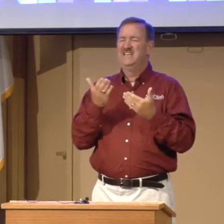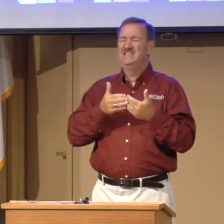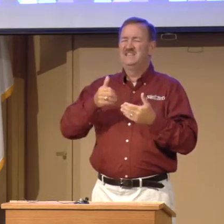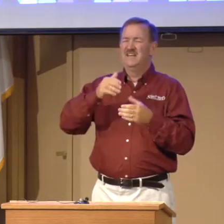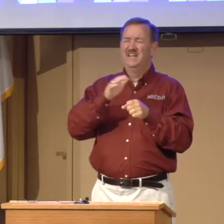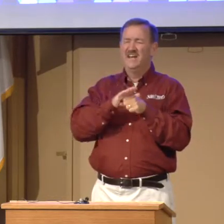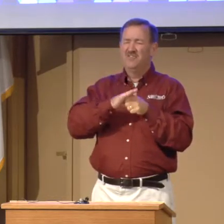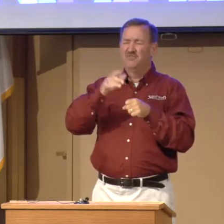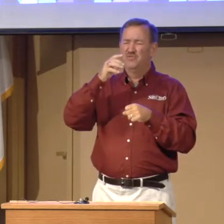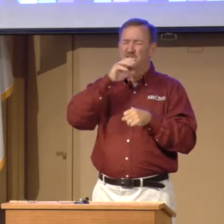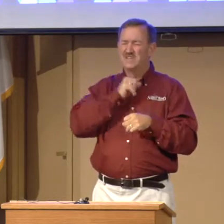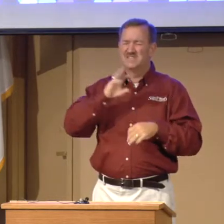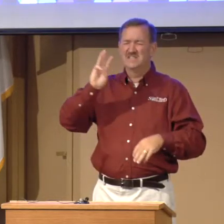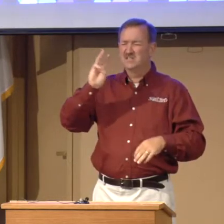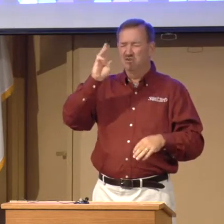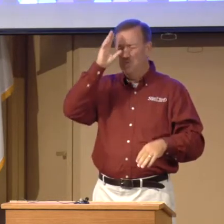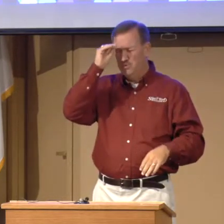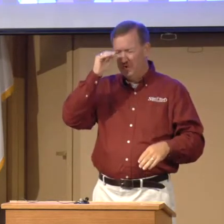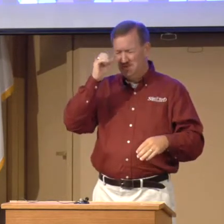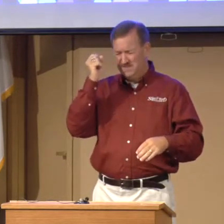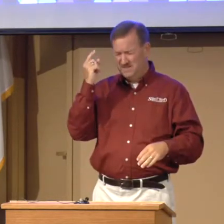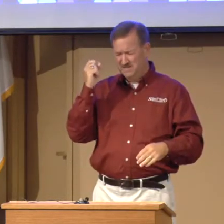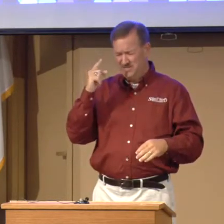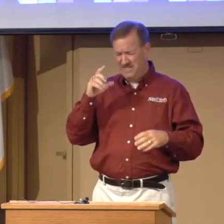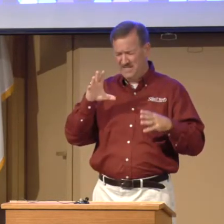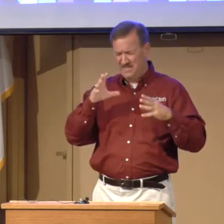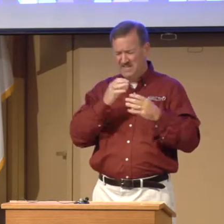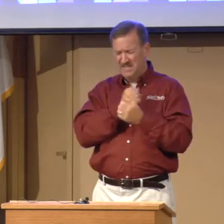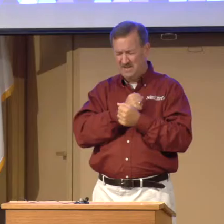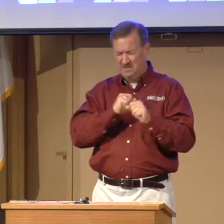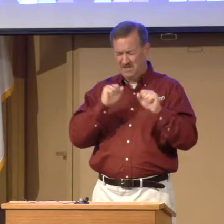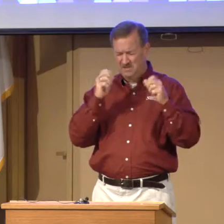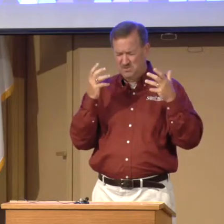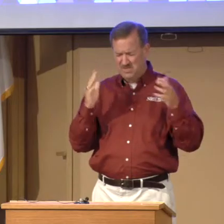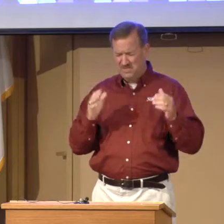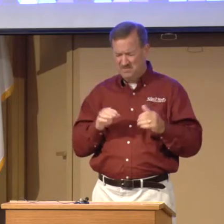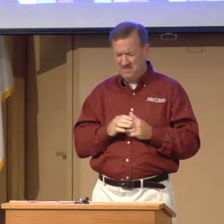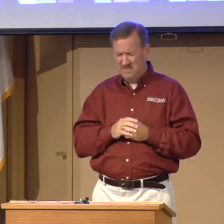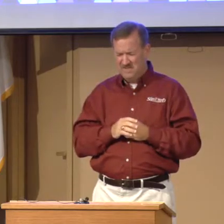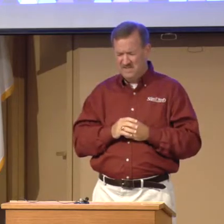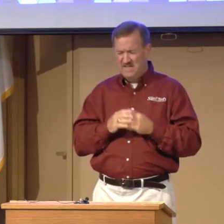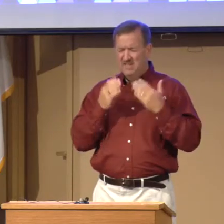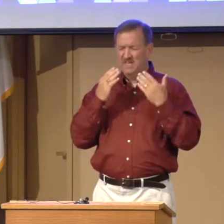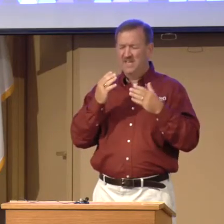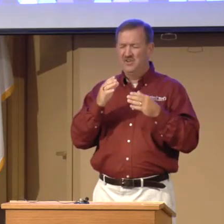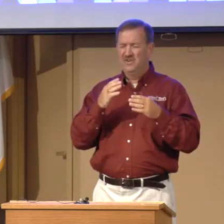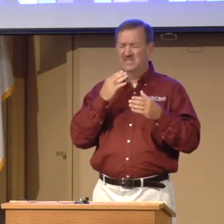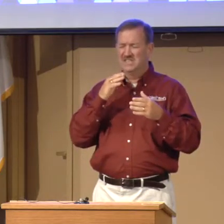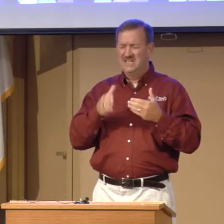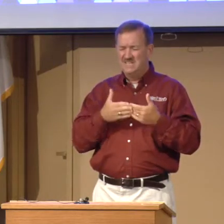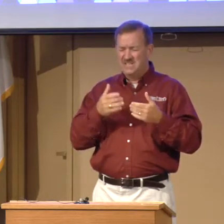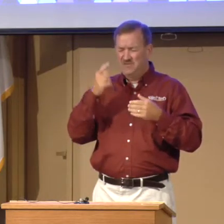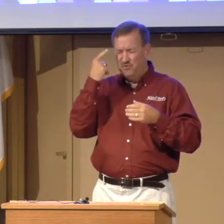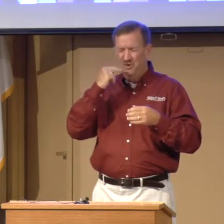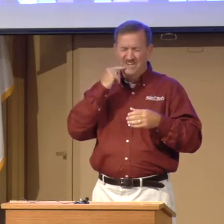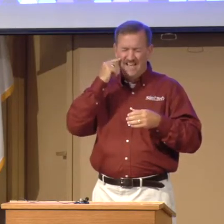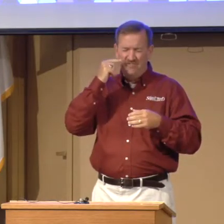easy enough for a six-year-old boy to understand and become saved. Thank you, it's easy for deaf,